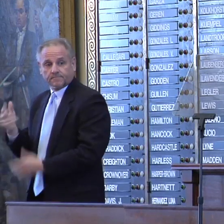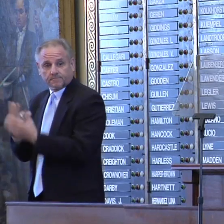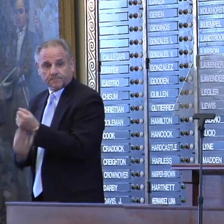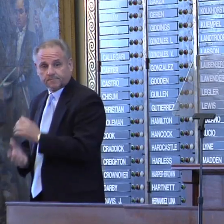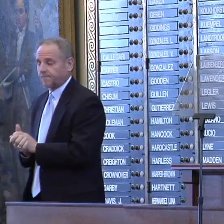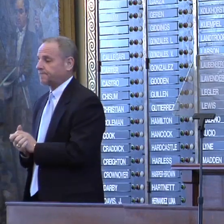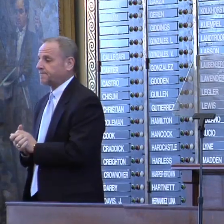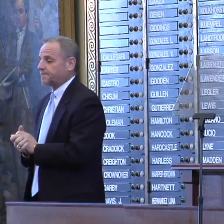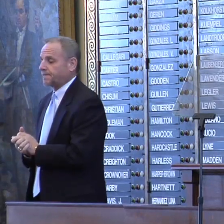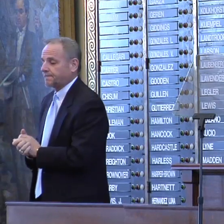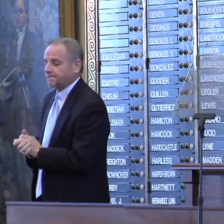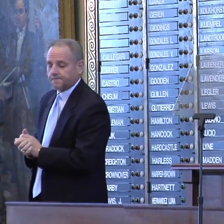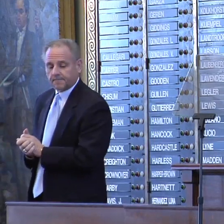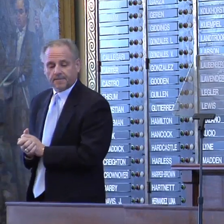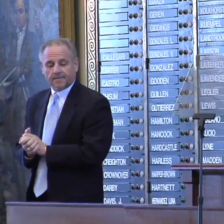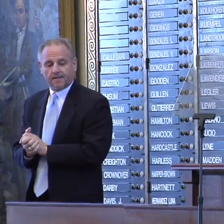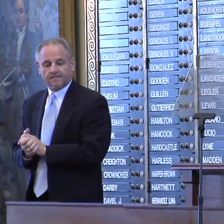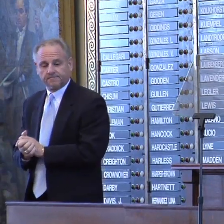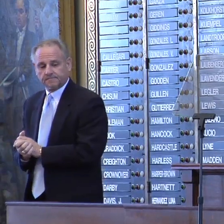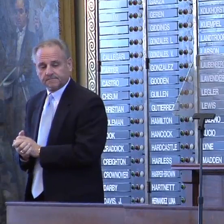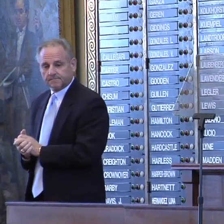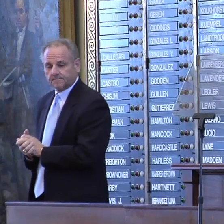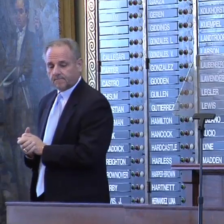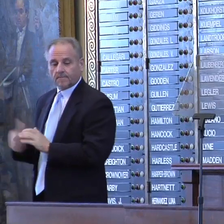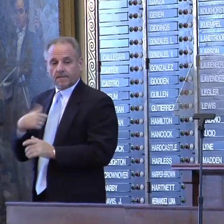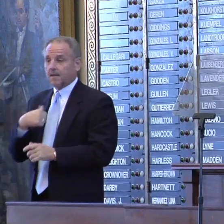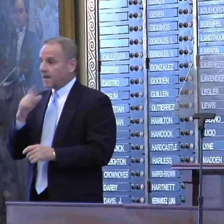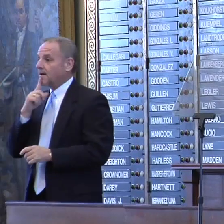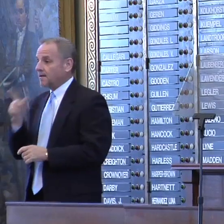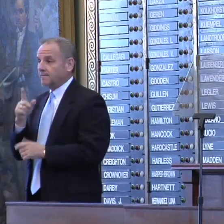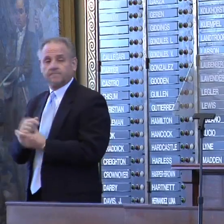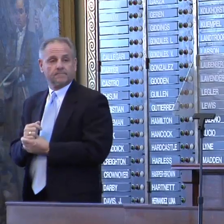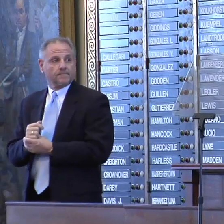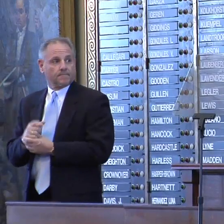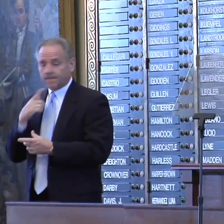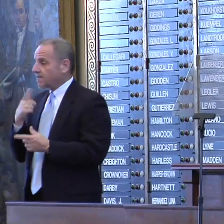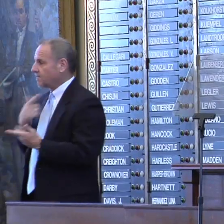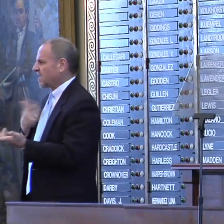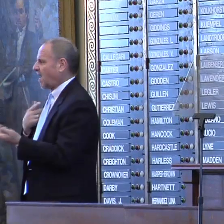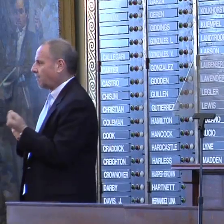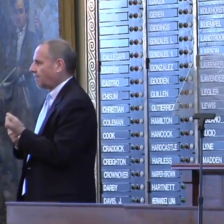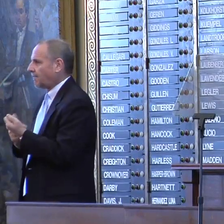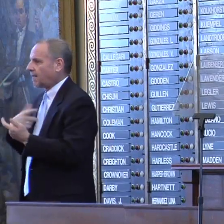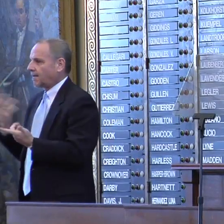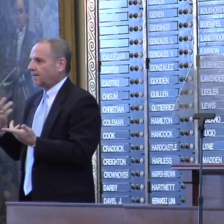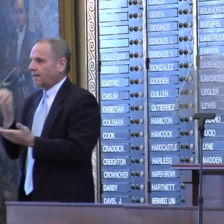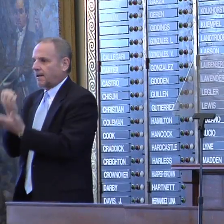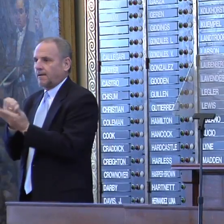you. You see, I happen to believe if we pull the plug on our economic development efforts,